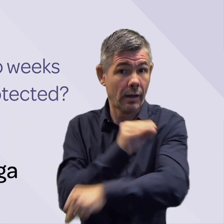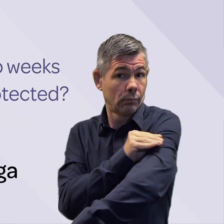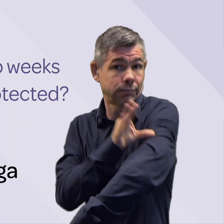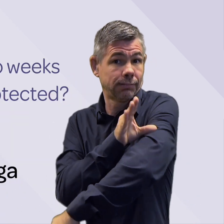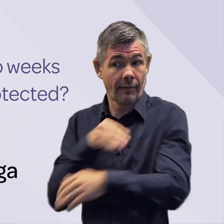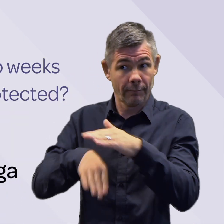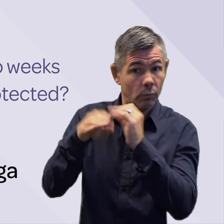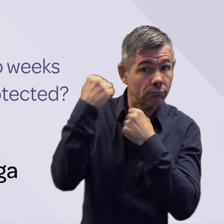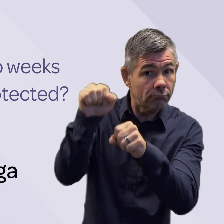dying from the disease.